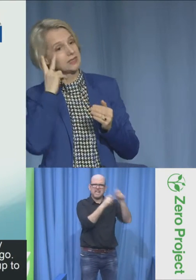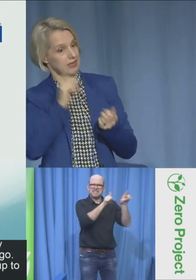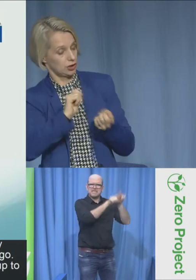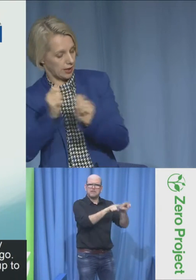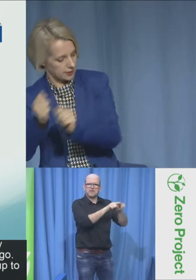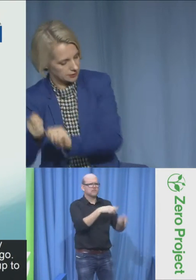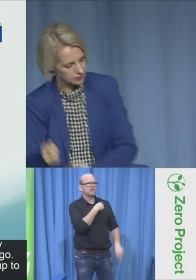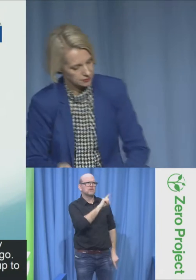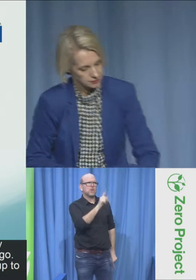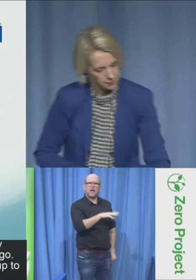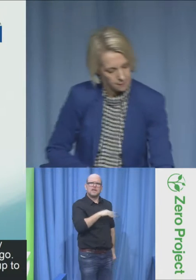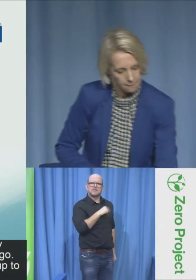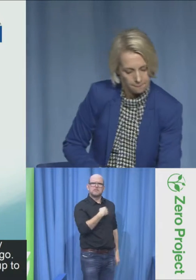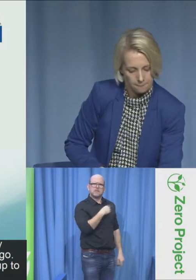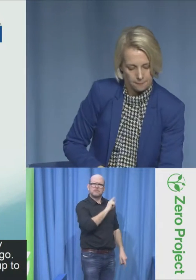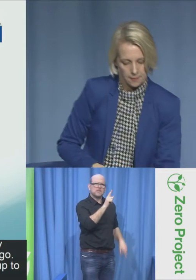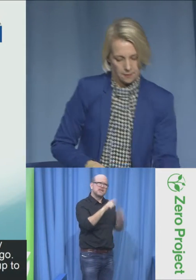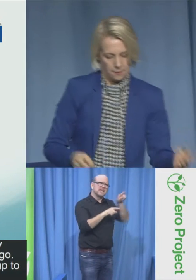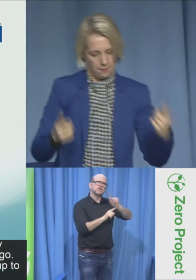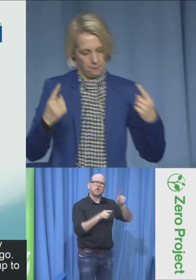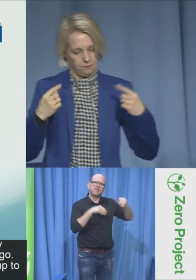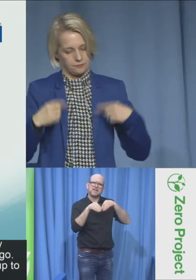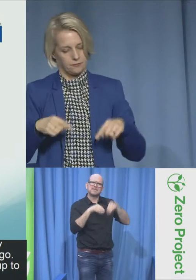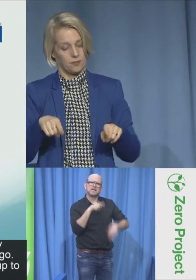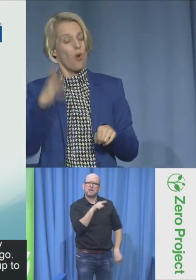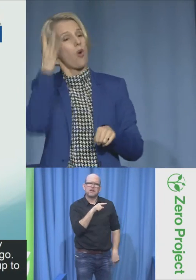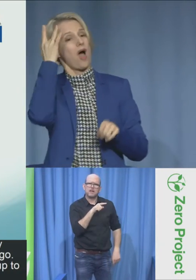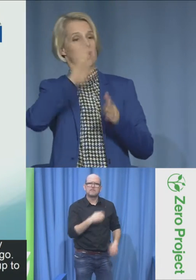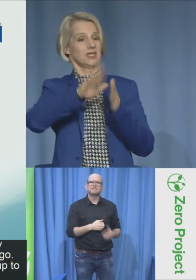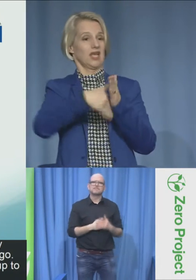basically run out. So hopefully, we see some changes there.